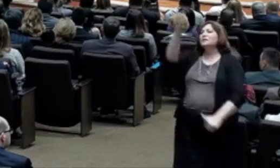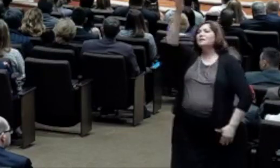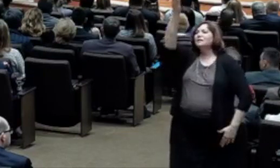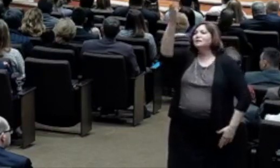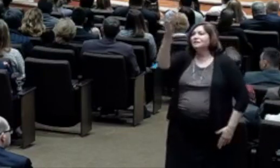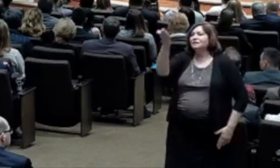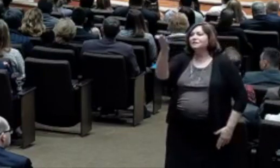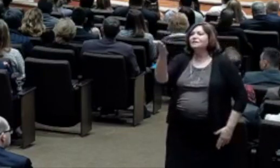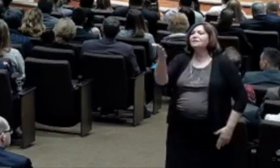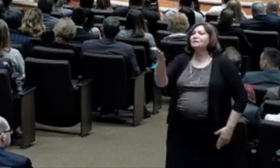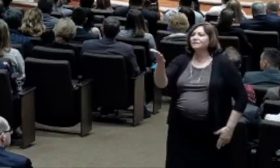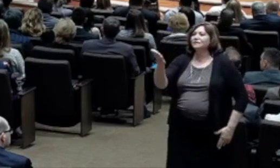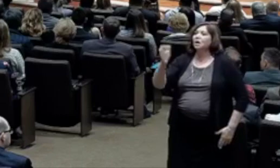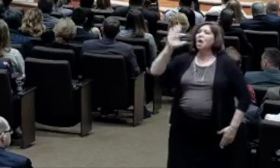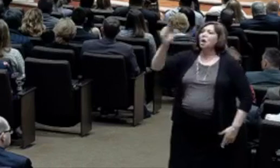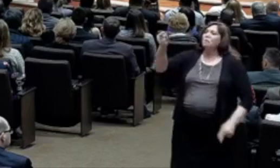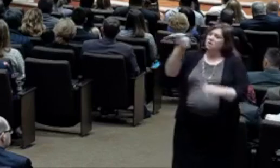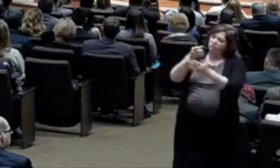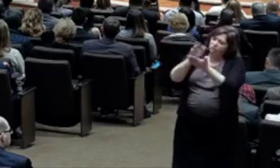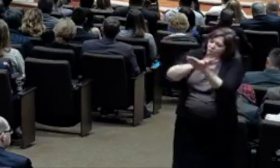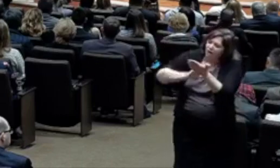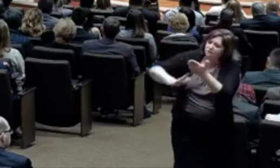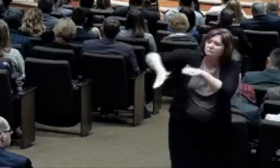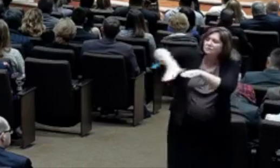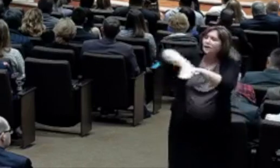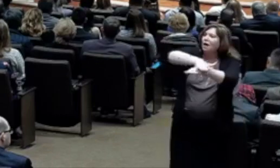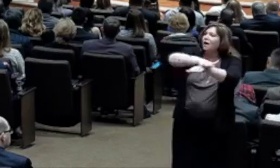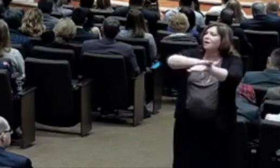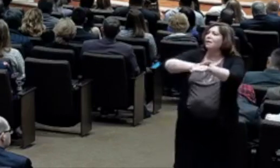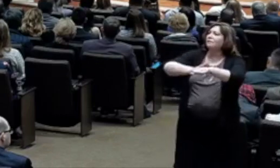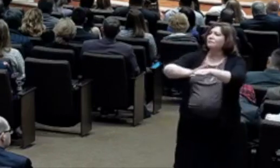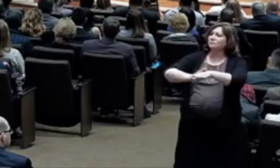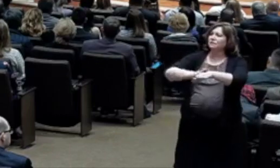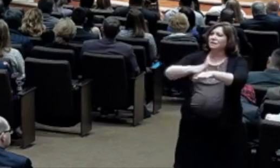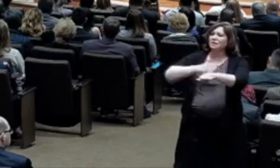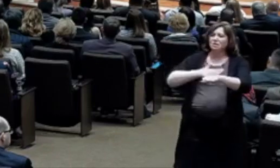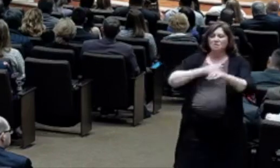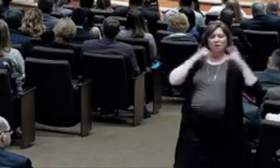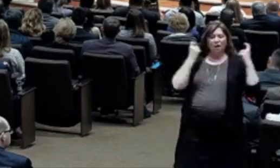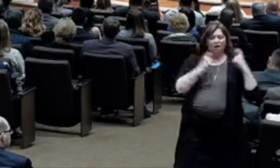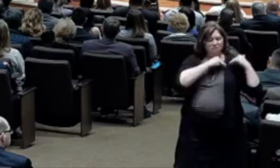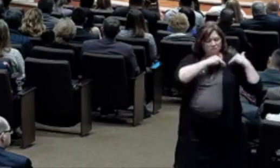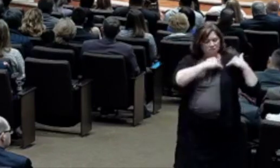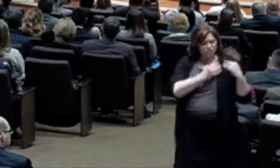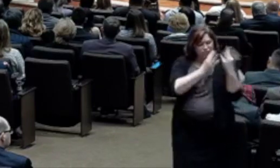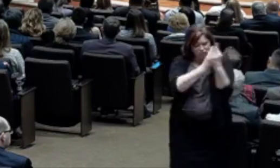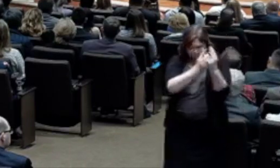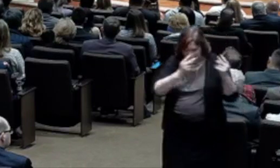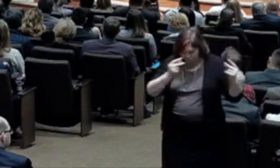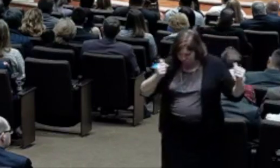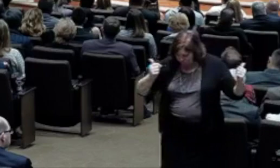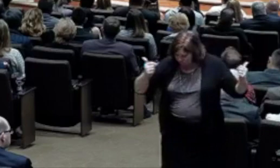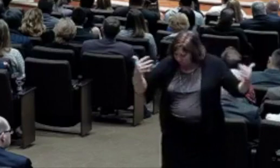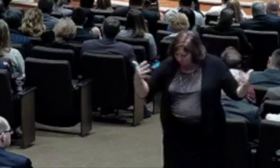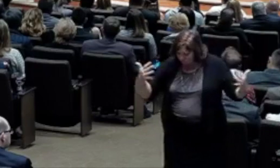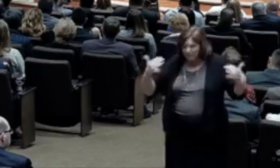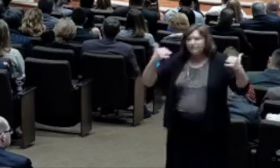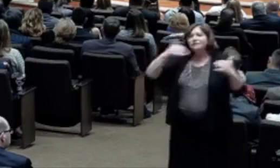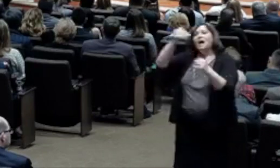sin, I give up all I have to serve the servant king. One with